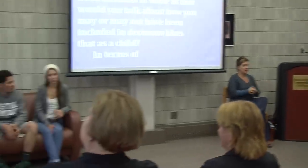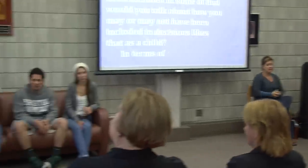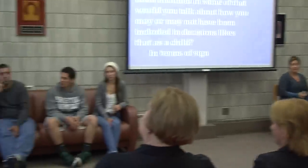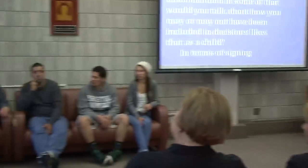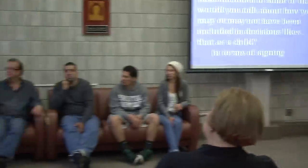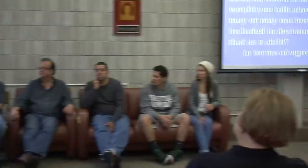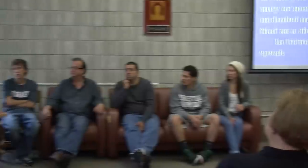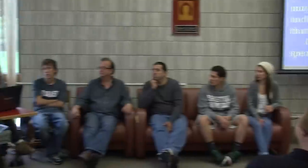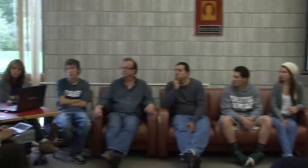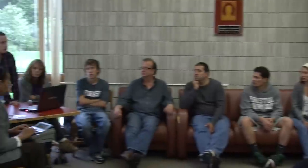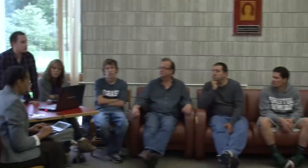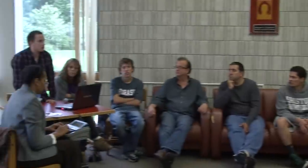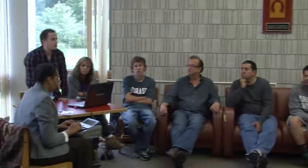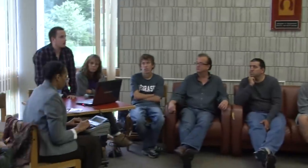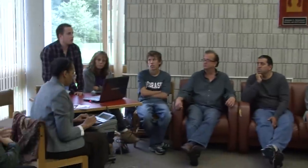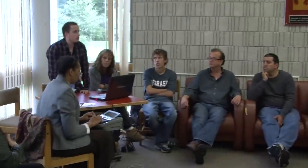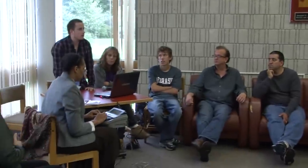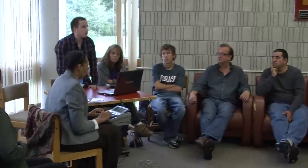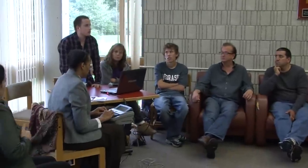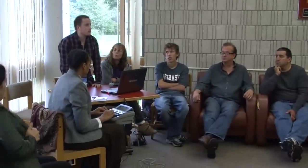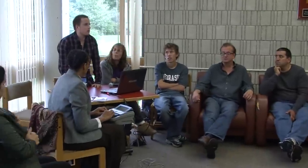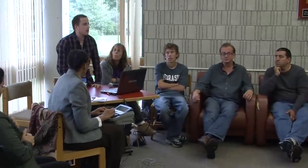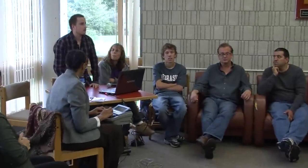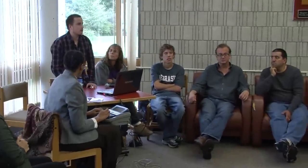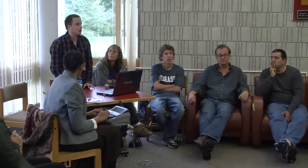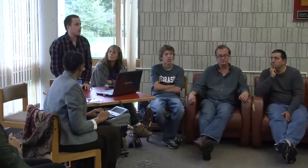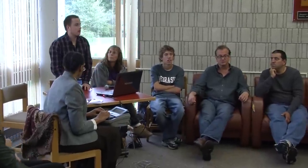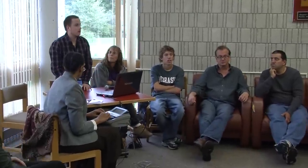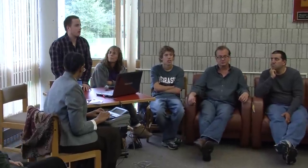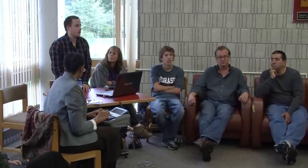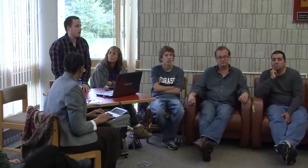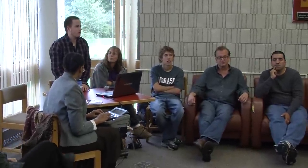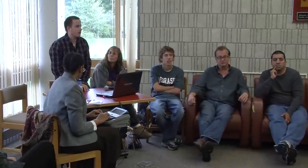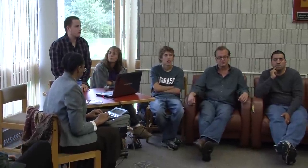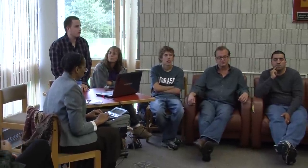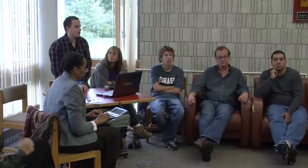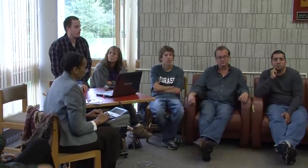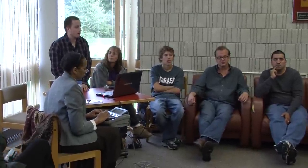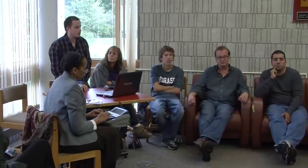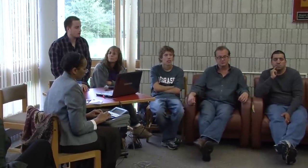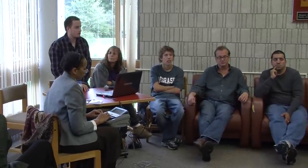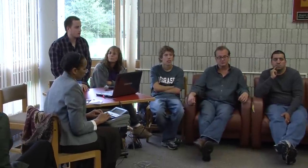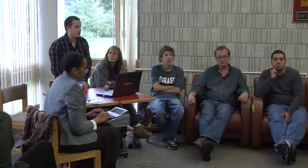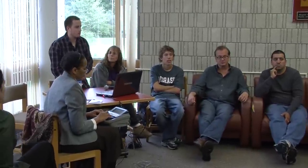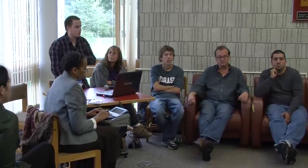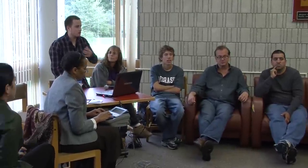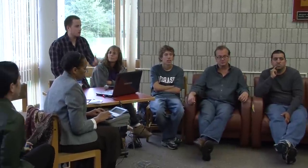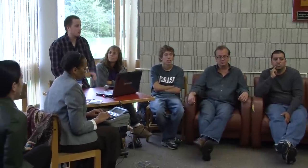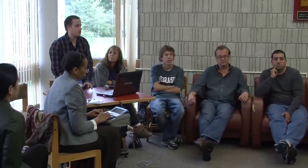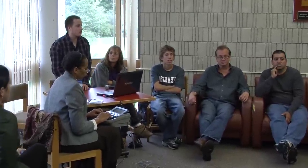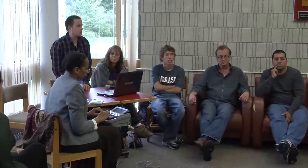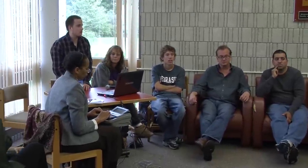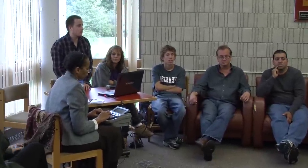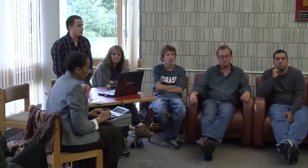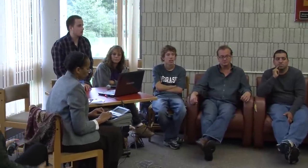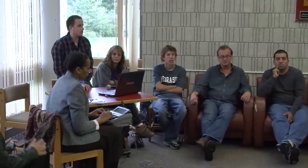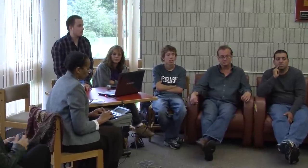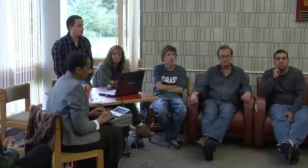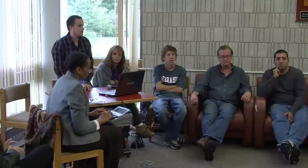Well, the first time that I ever actually was included in any